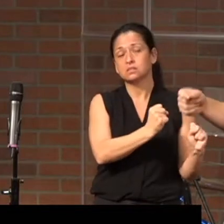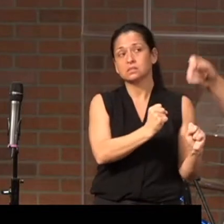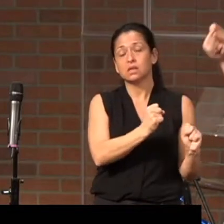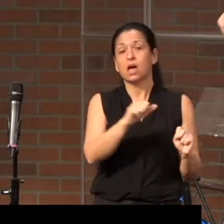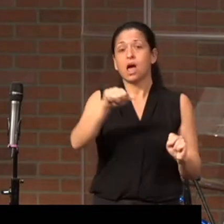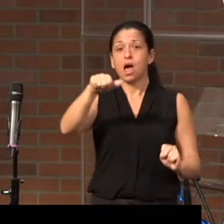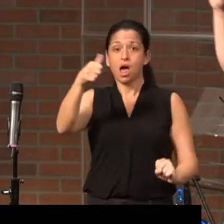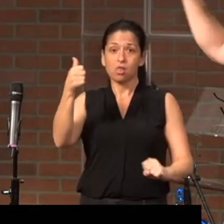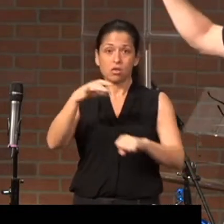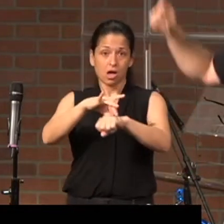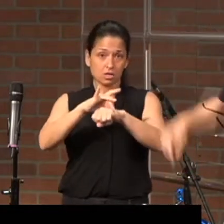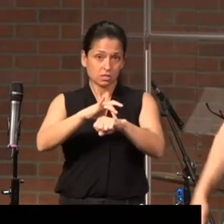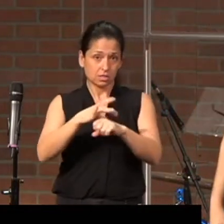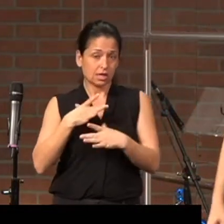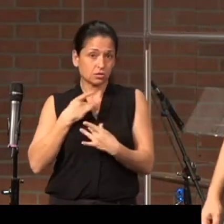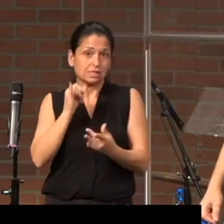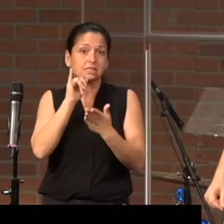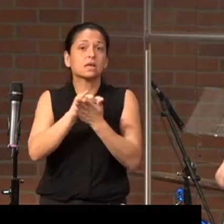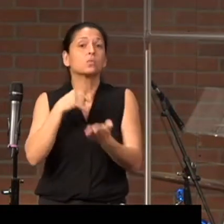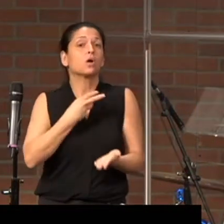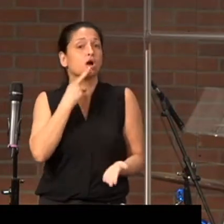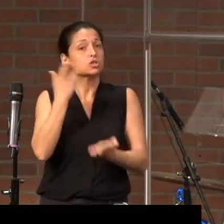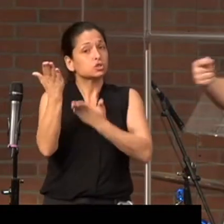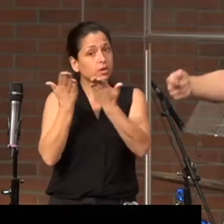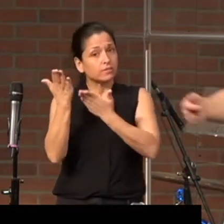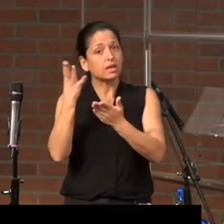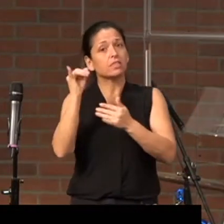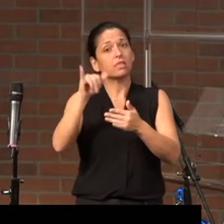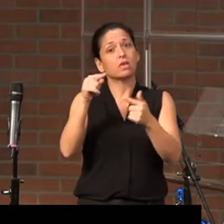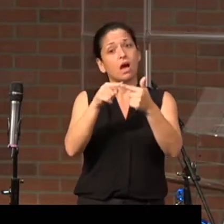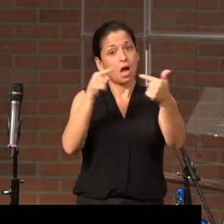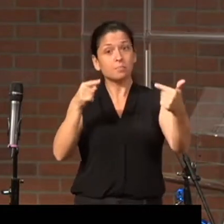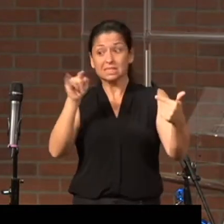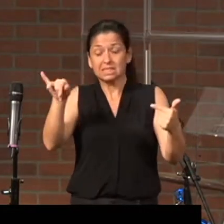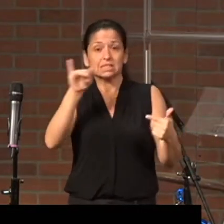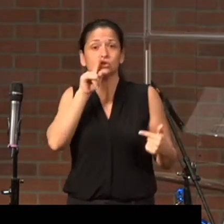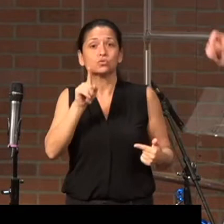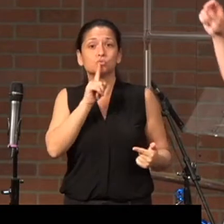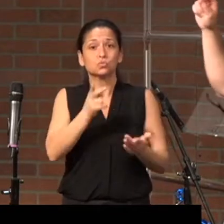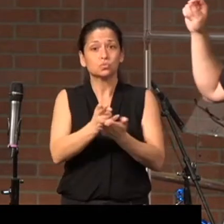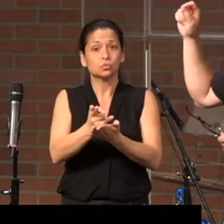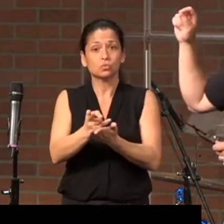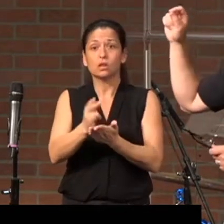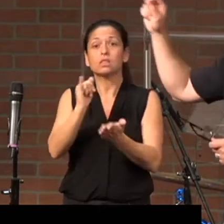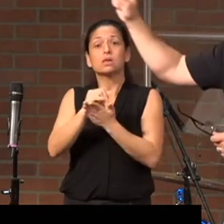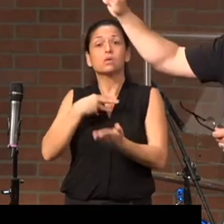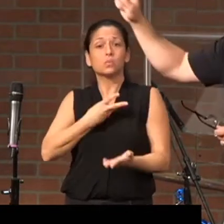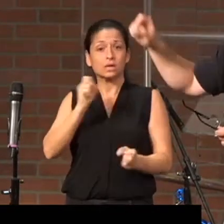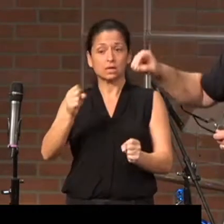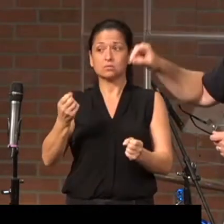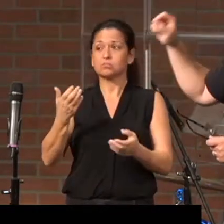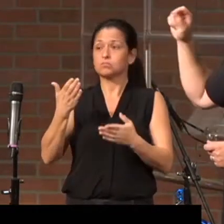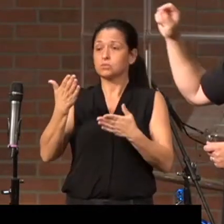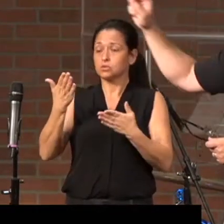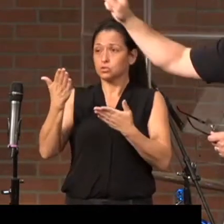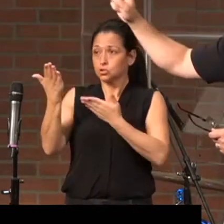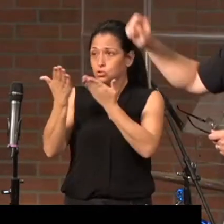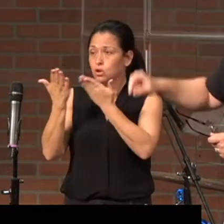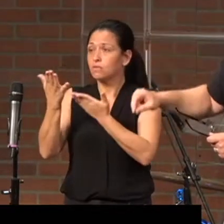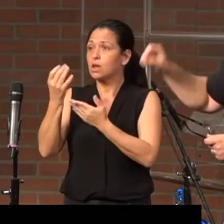interestingly, is that we're servants, and that the opposite can be true, that we can be subservient to,